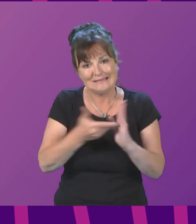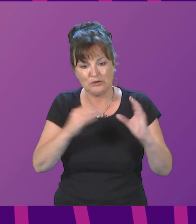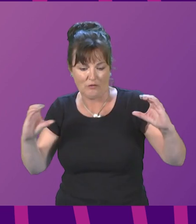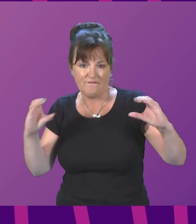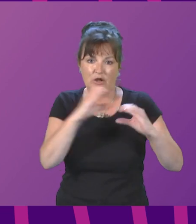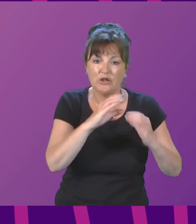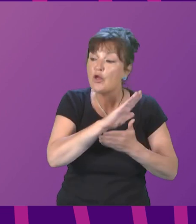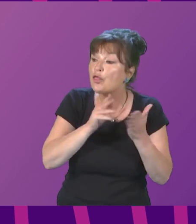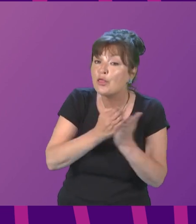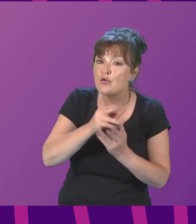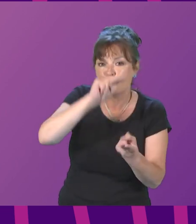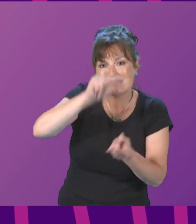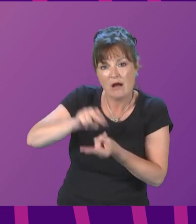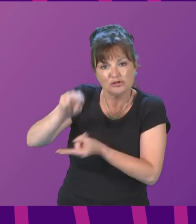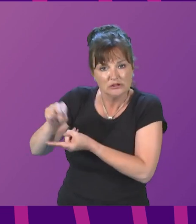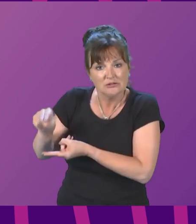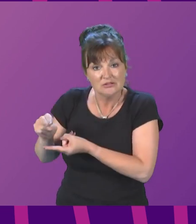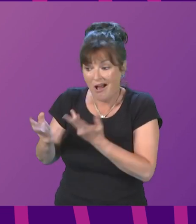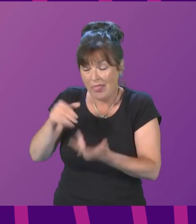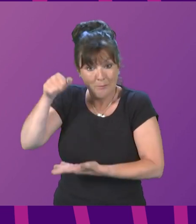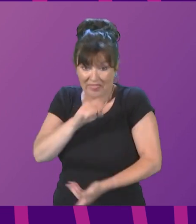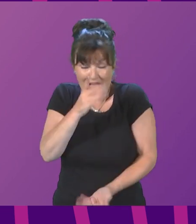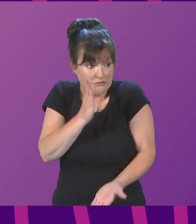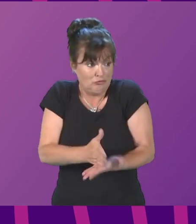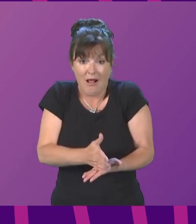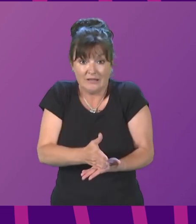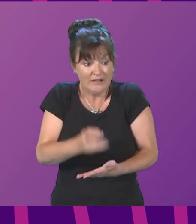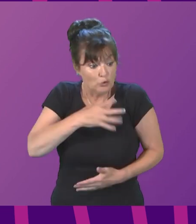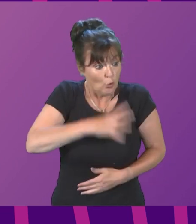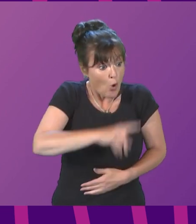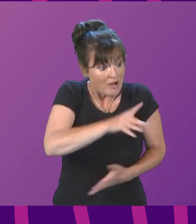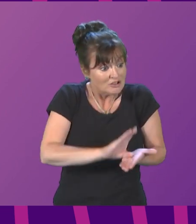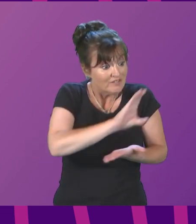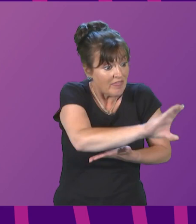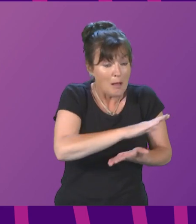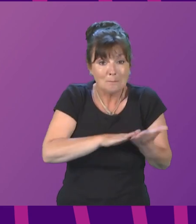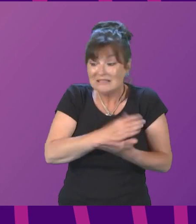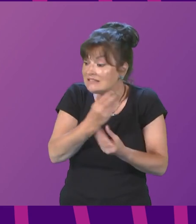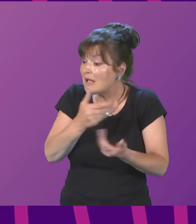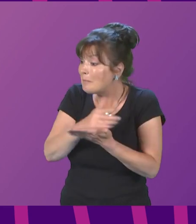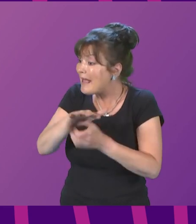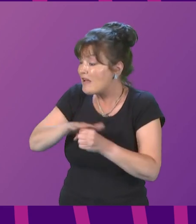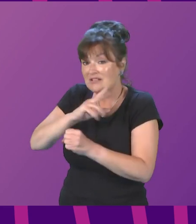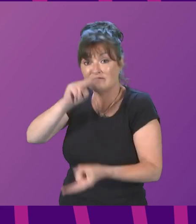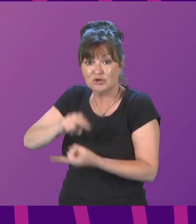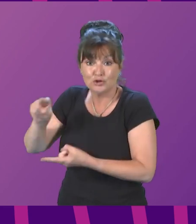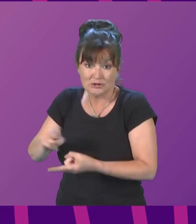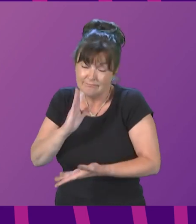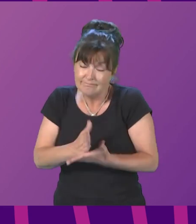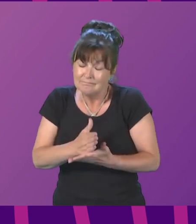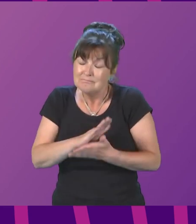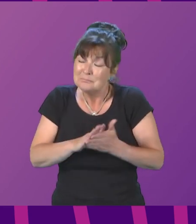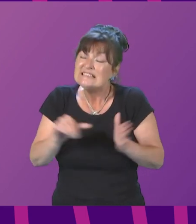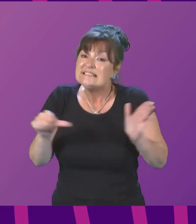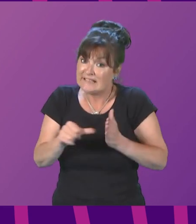reductions elsewhere in our budget. That is the reality, and it does mean hard choices. Our emergency budget